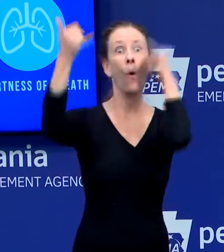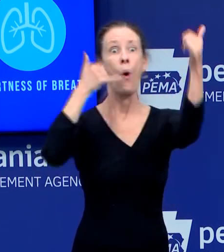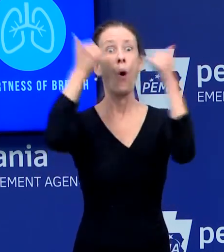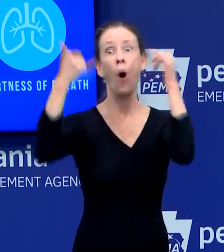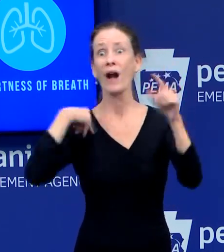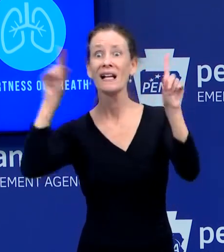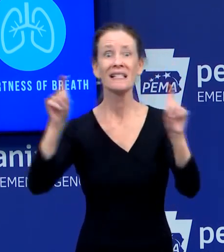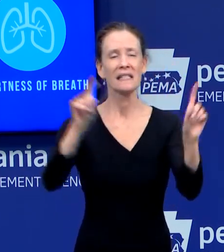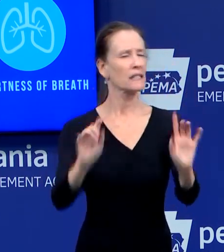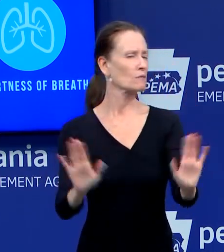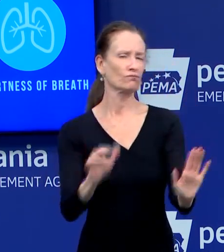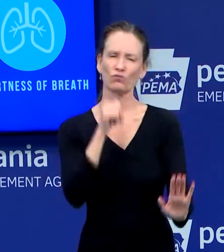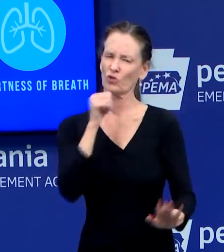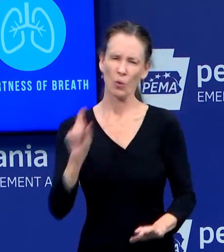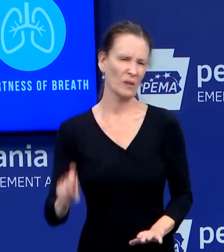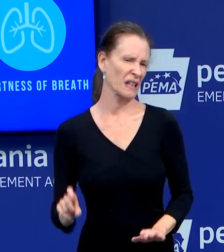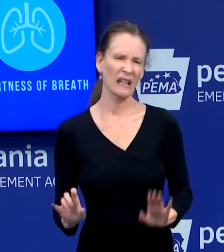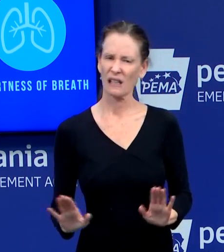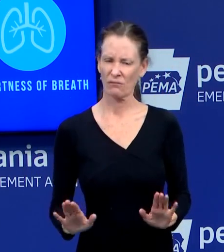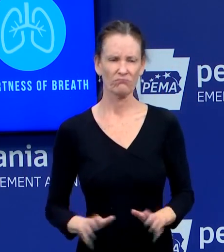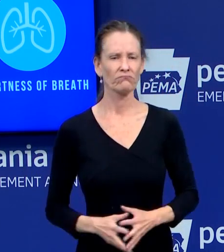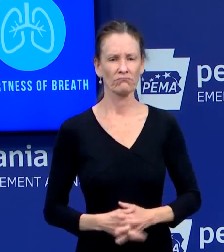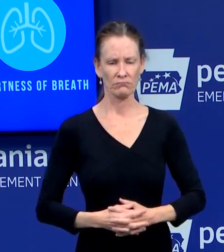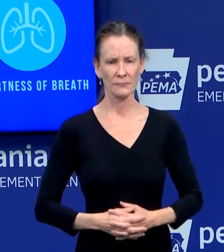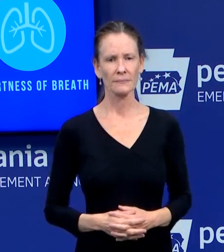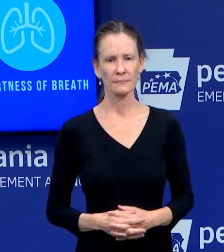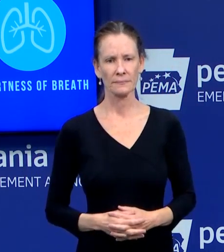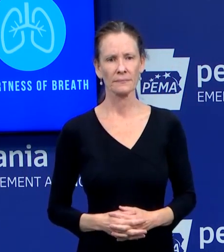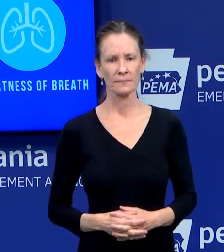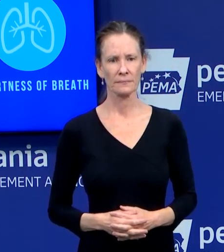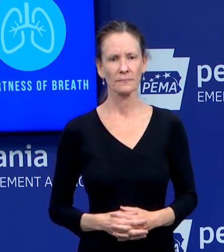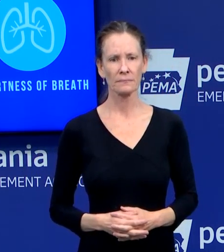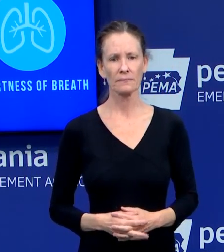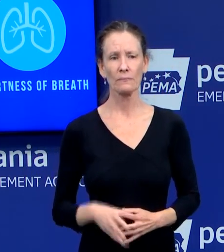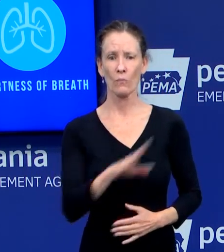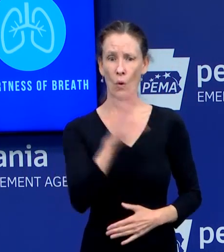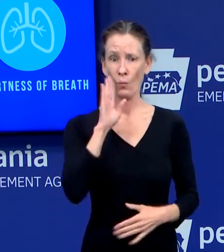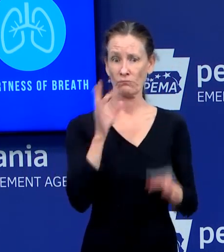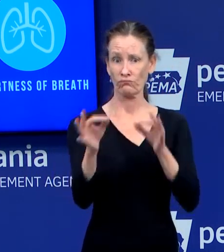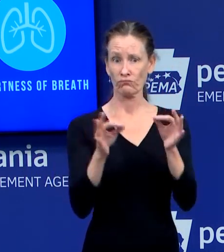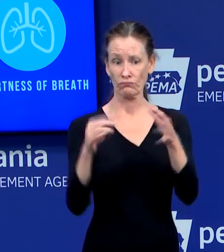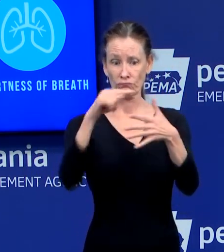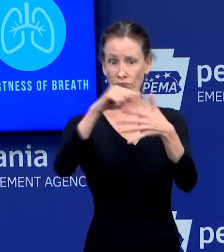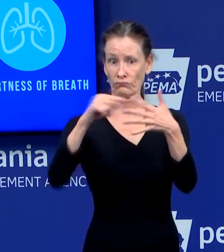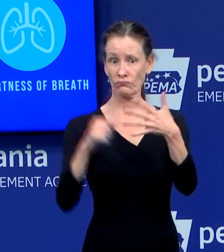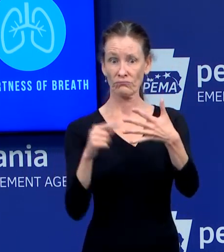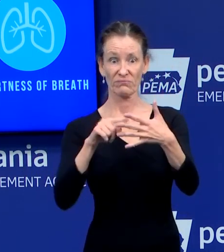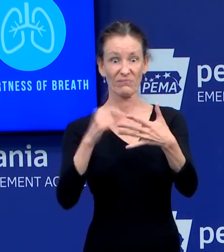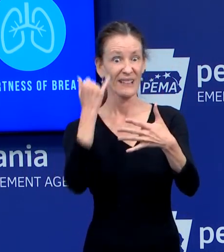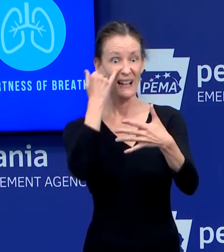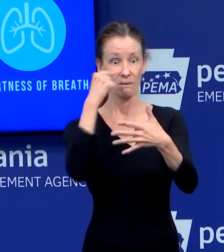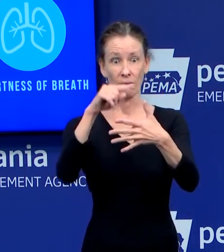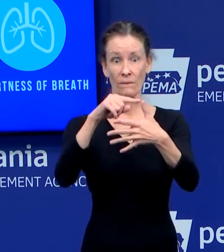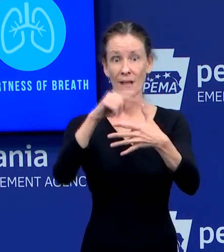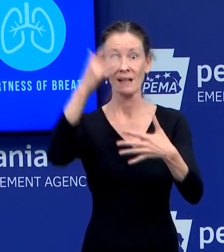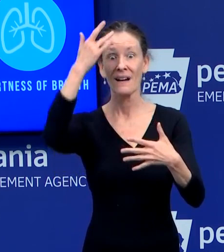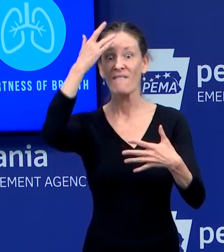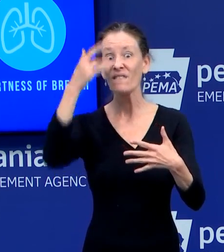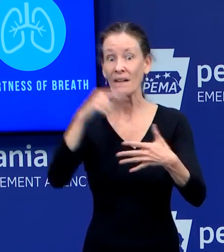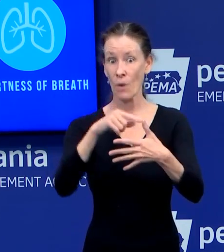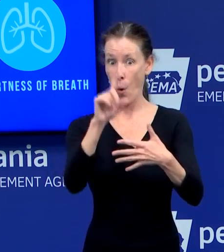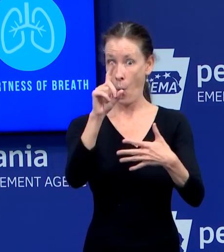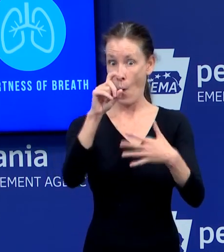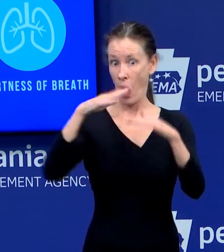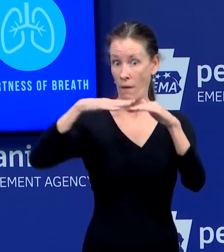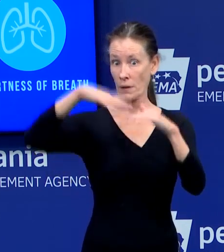the following symptoms, a temperature of over 100 degrees Fahrenheit, shortness of breath or cough, cough,